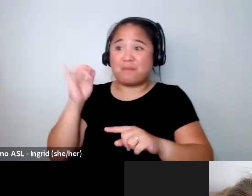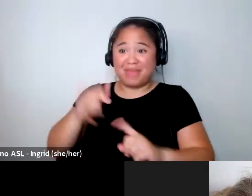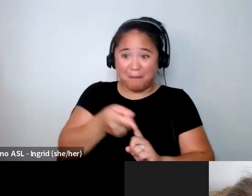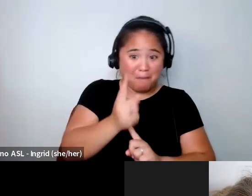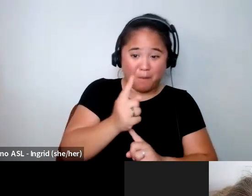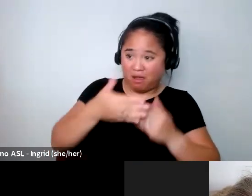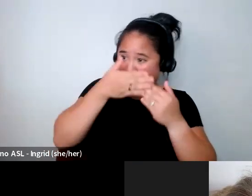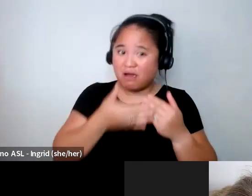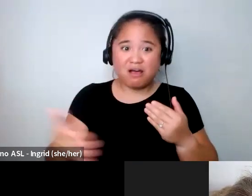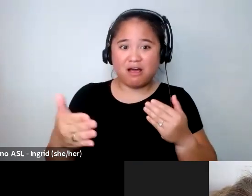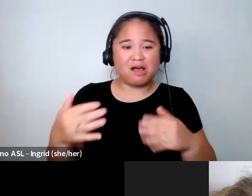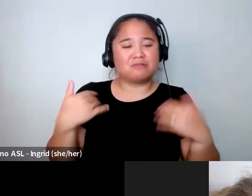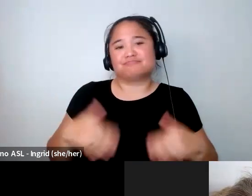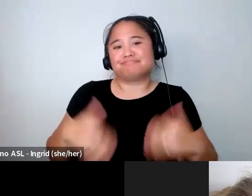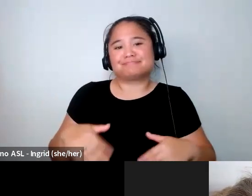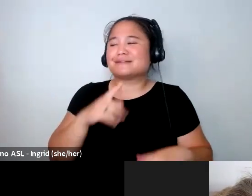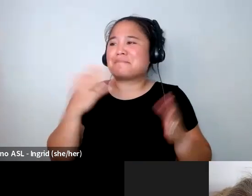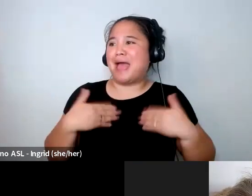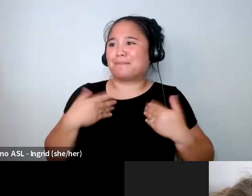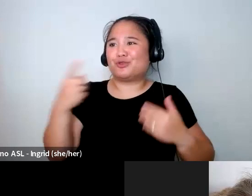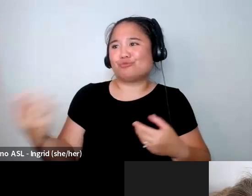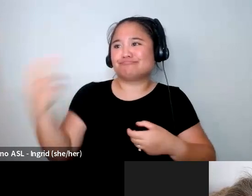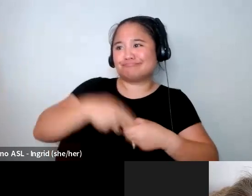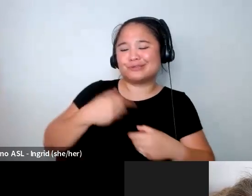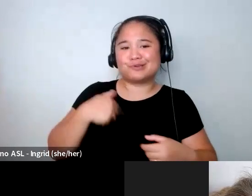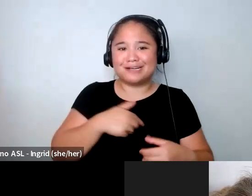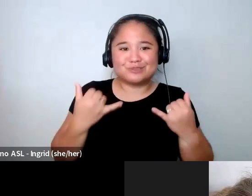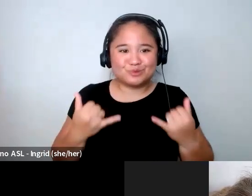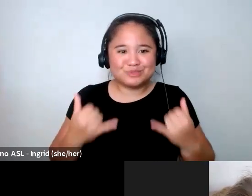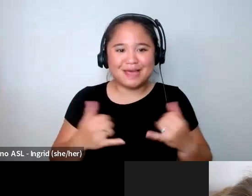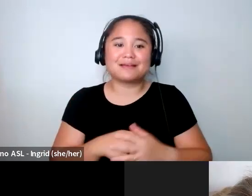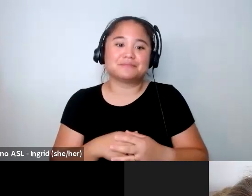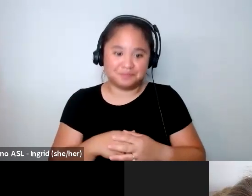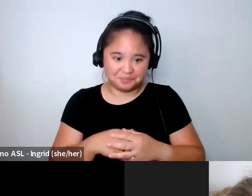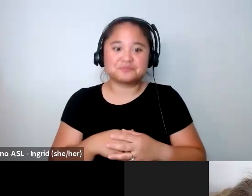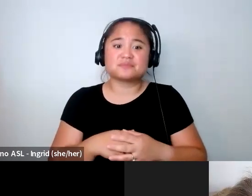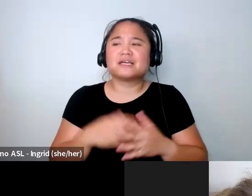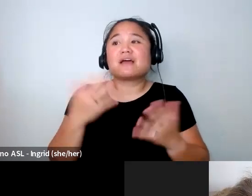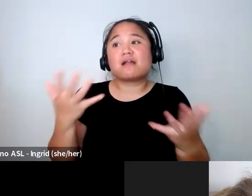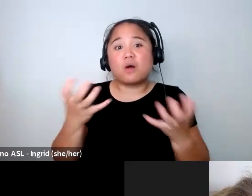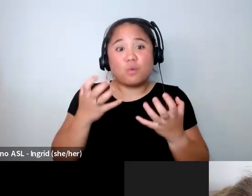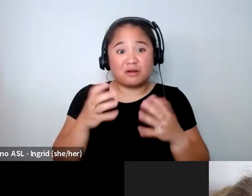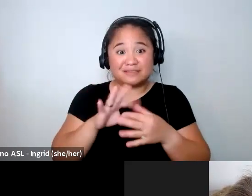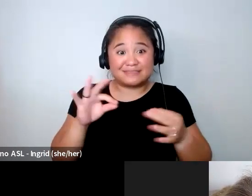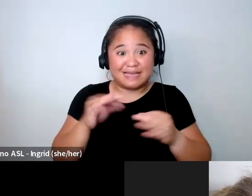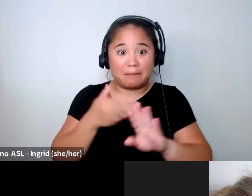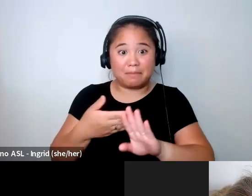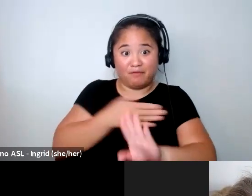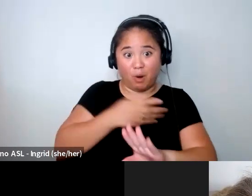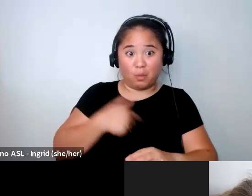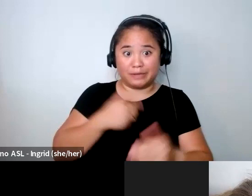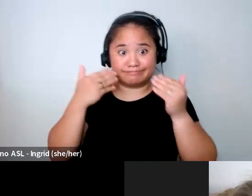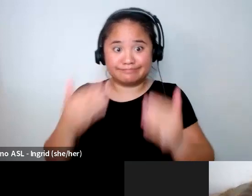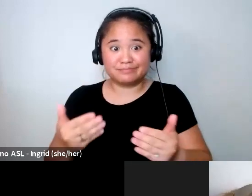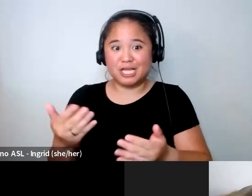and I'm just happy that you're here with us today and so I want to just say before you know we get into